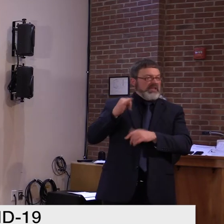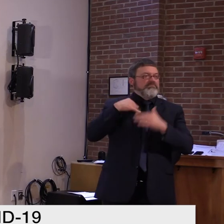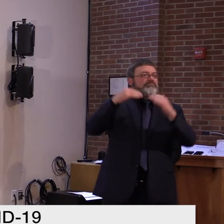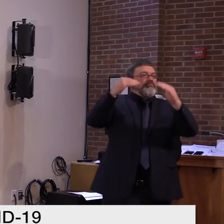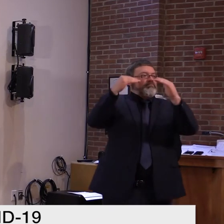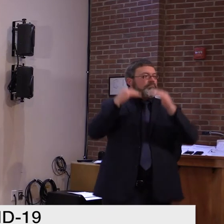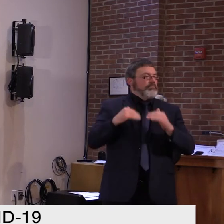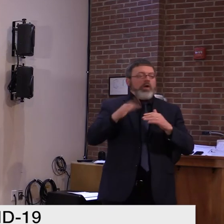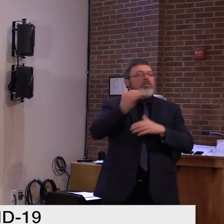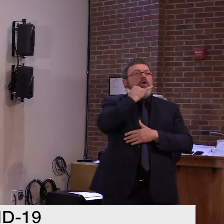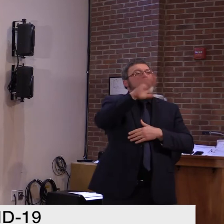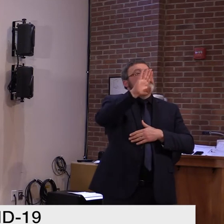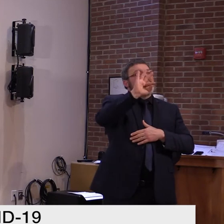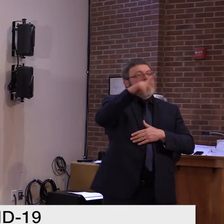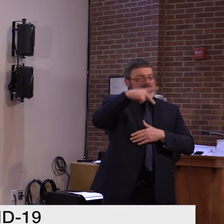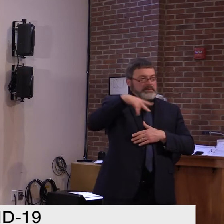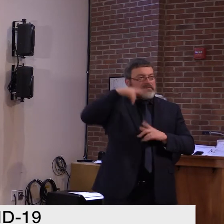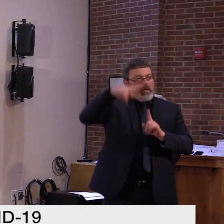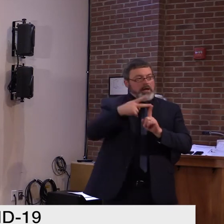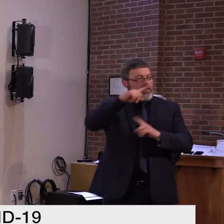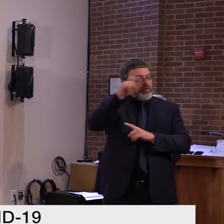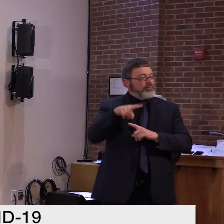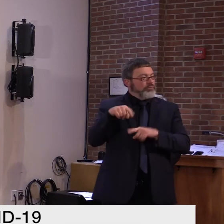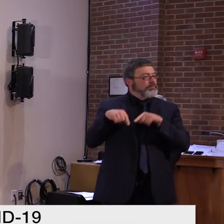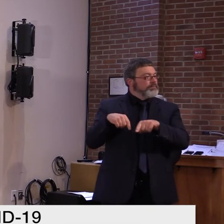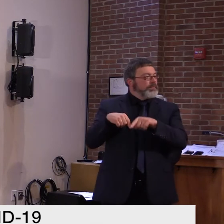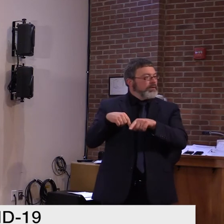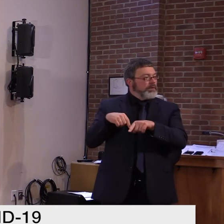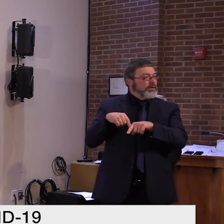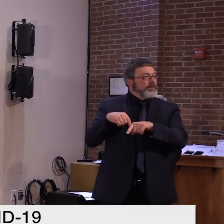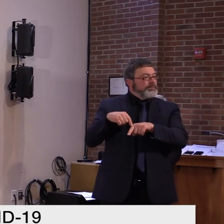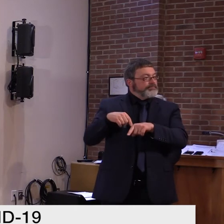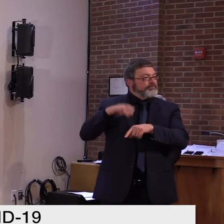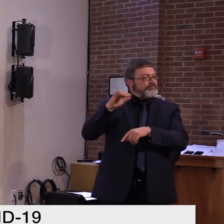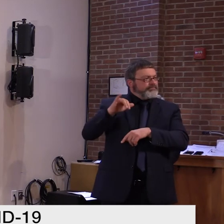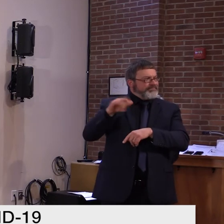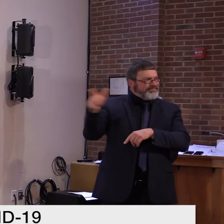information to contact tracers. Um, has that not been happening?